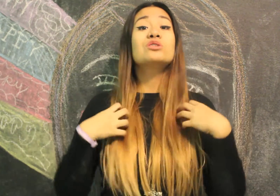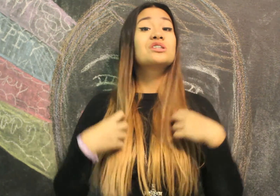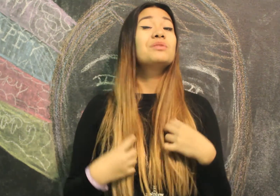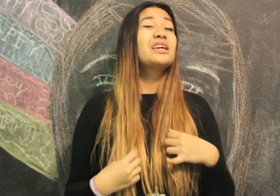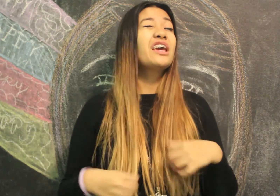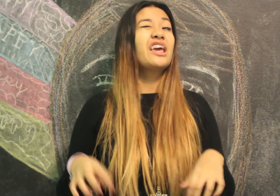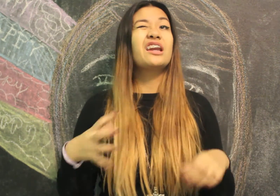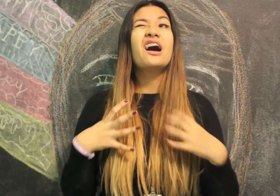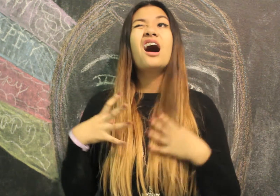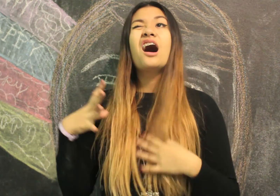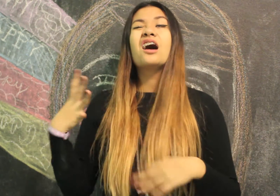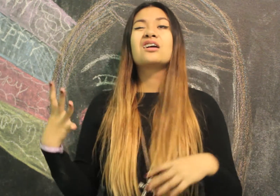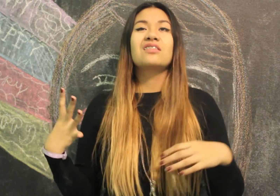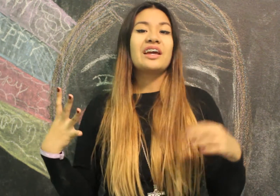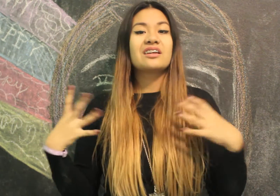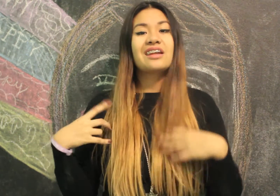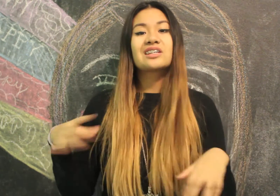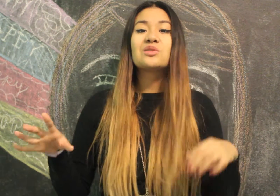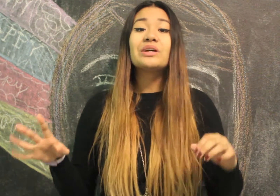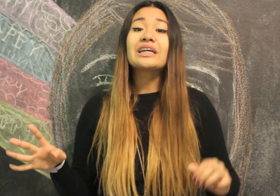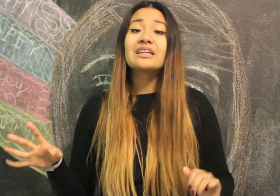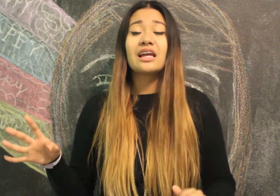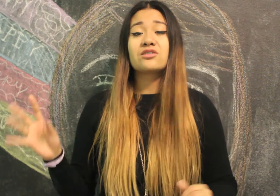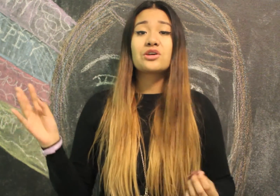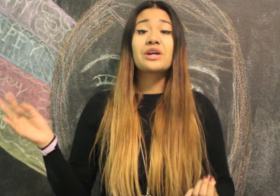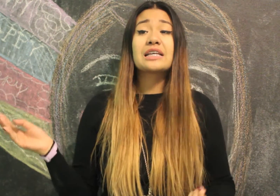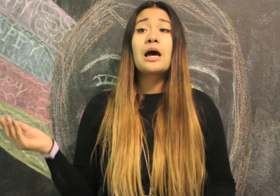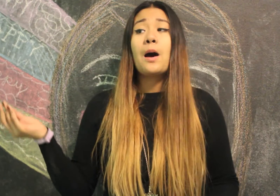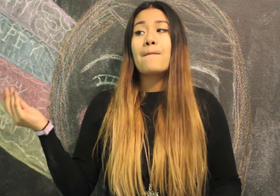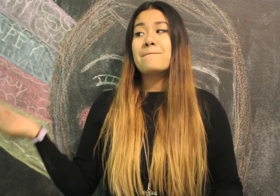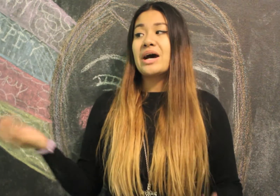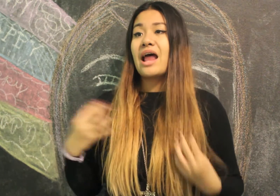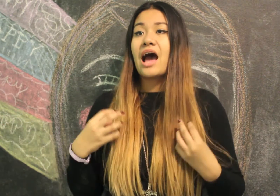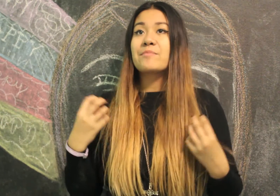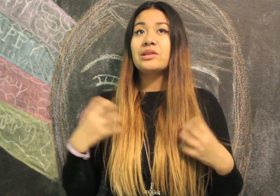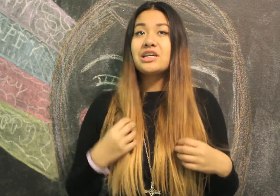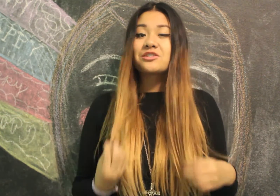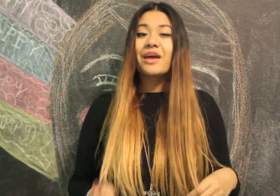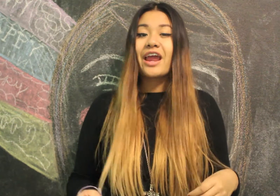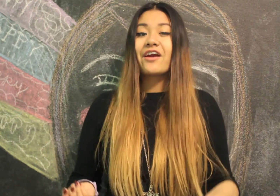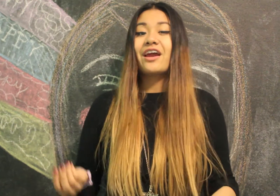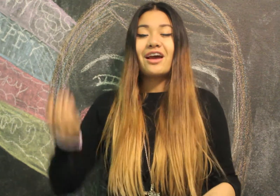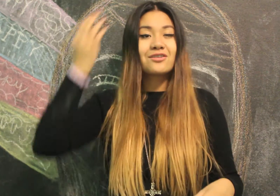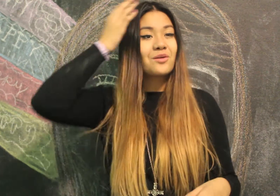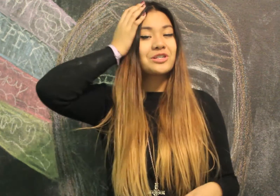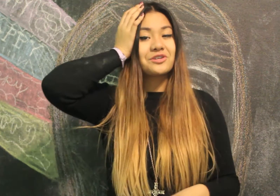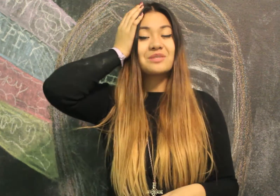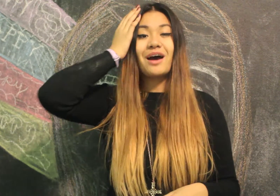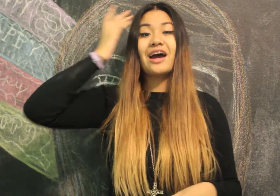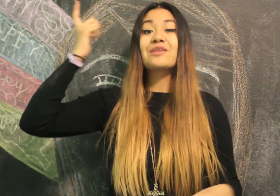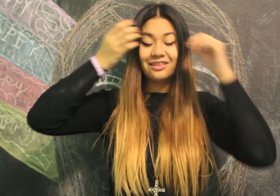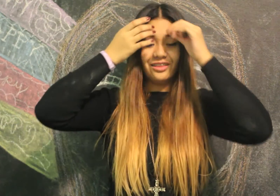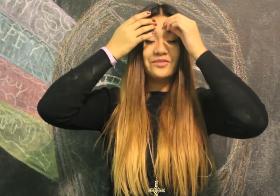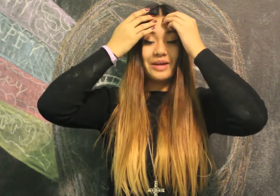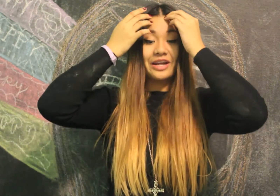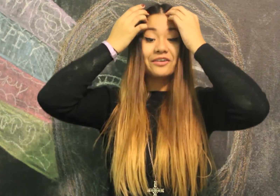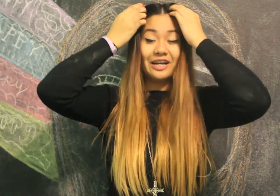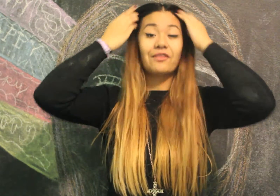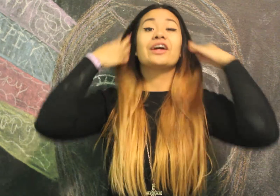to be in Like next week and I'll show you guys But I bleached my hair and I don't know about you guys, but I am in with my hair right now Like